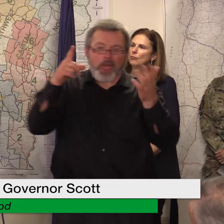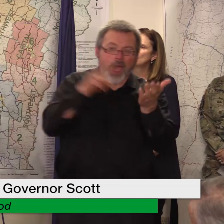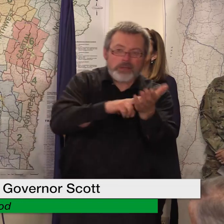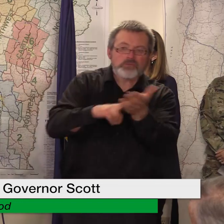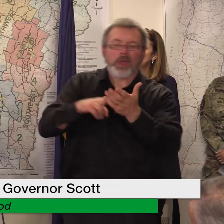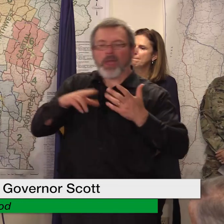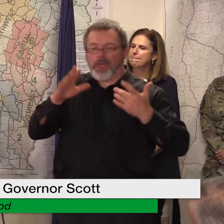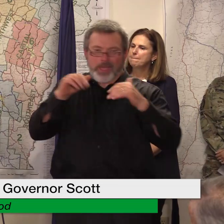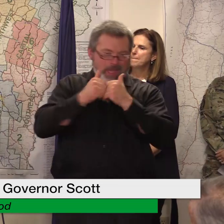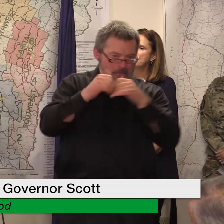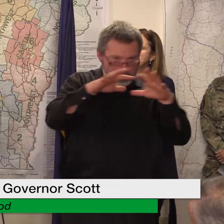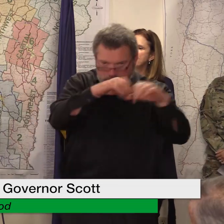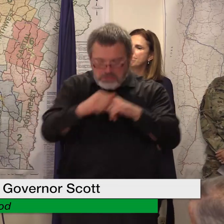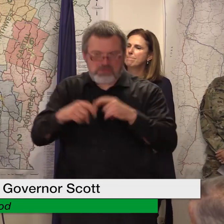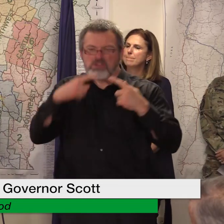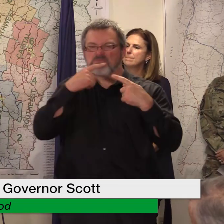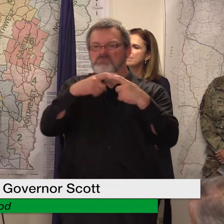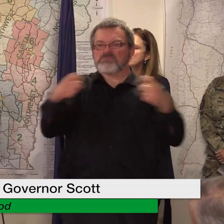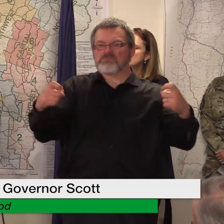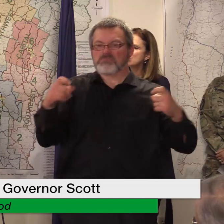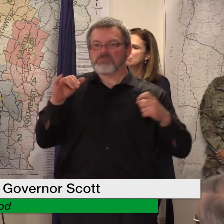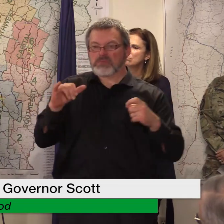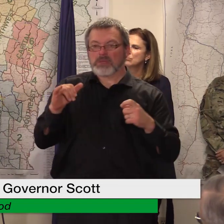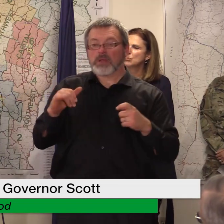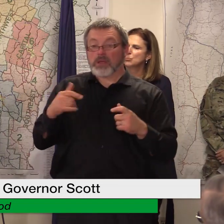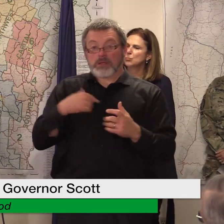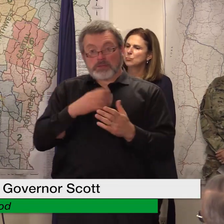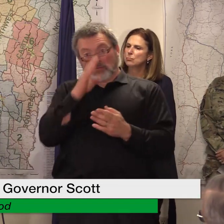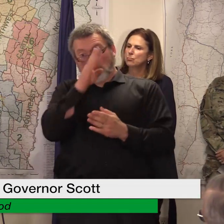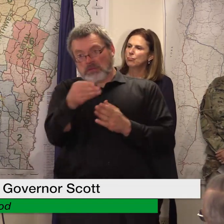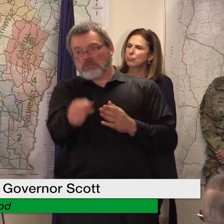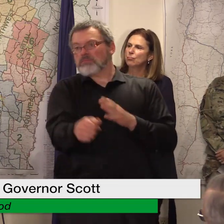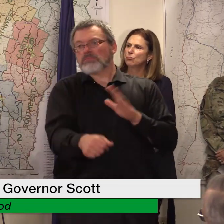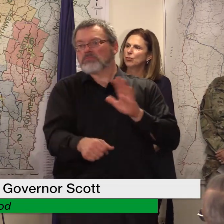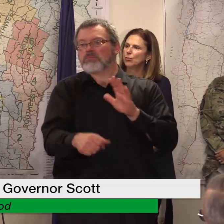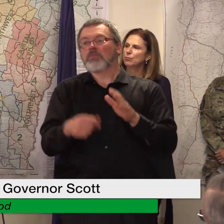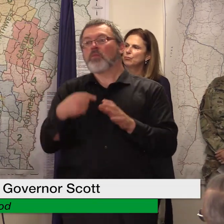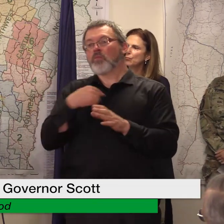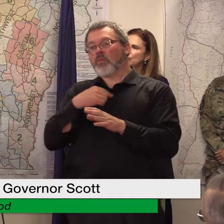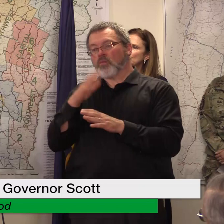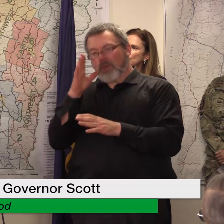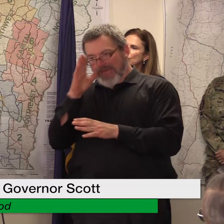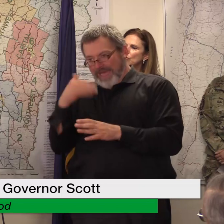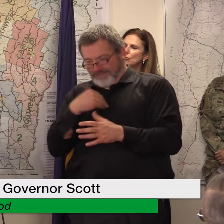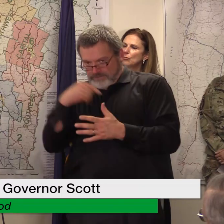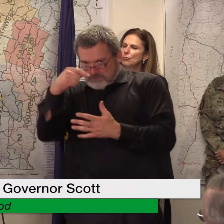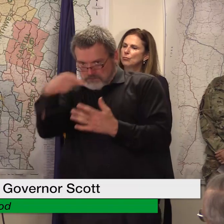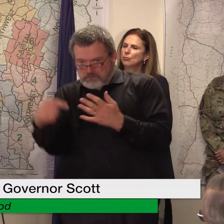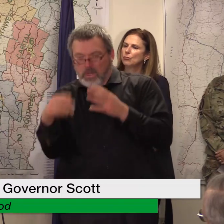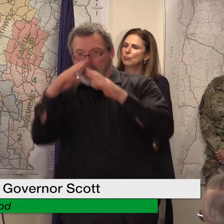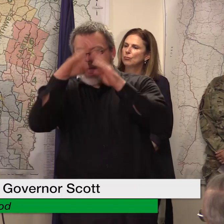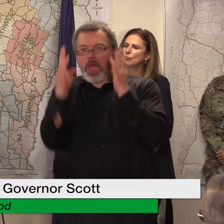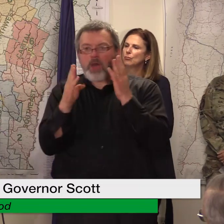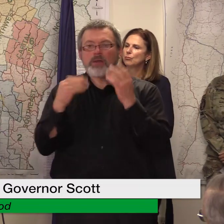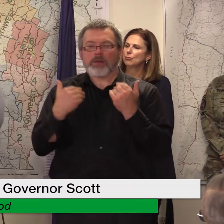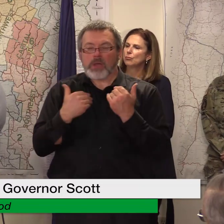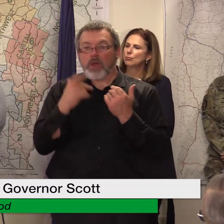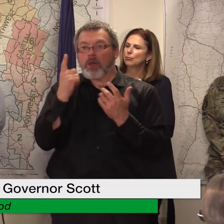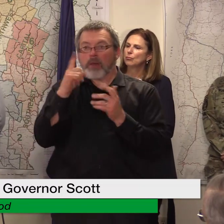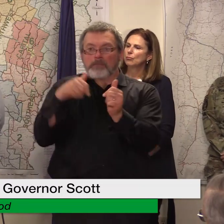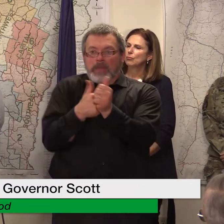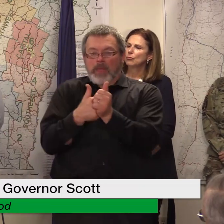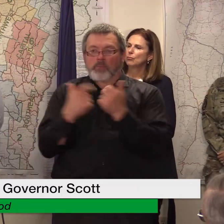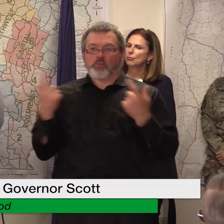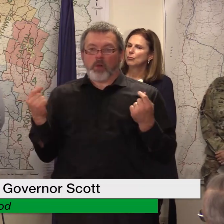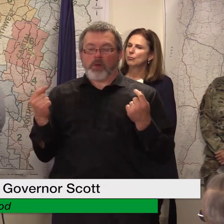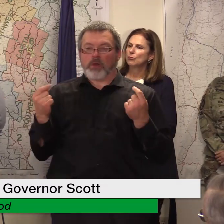regards to you know displaced population um fema does have housing options right now if you've been um we have uh over